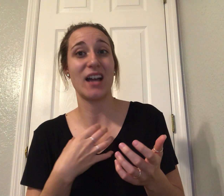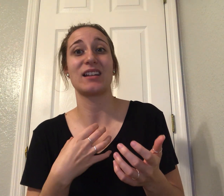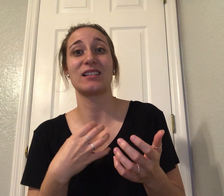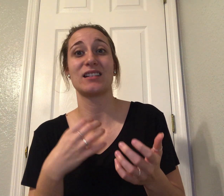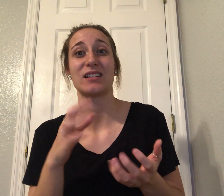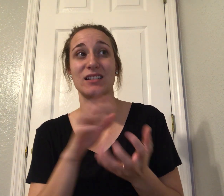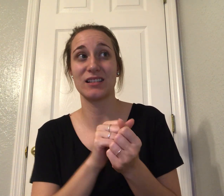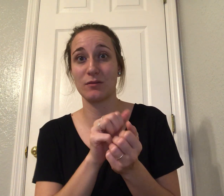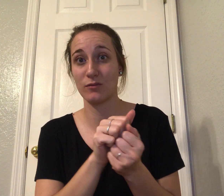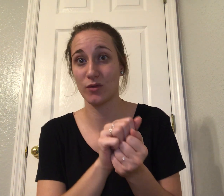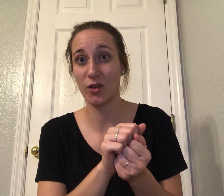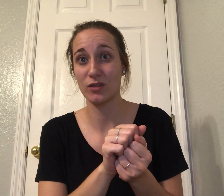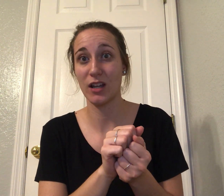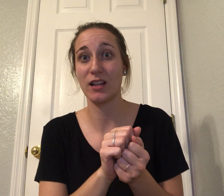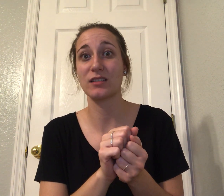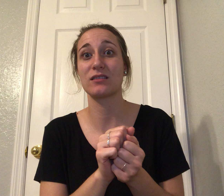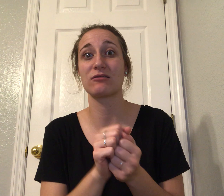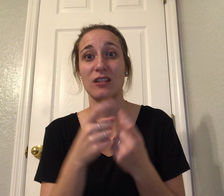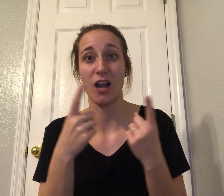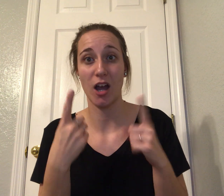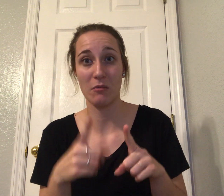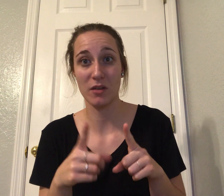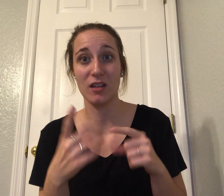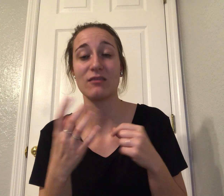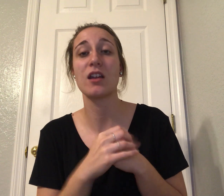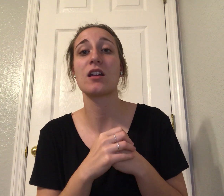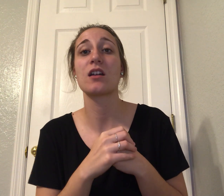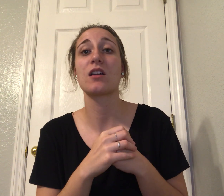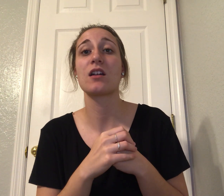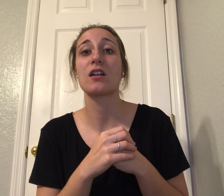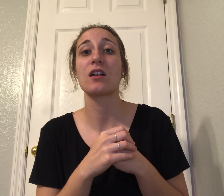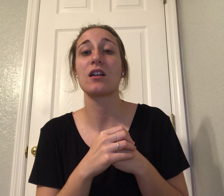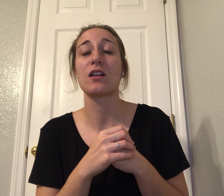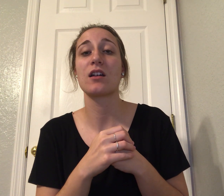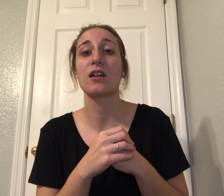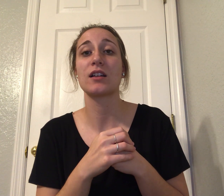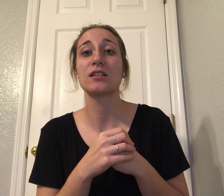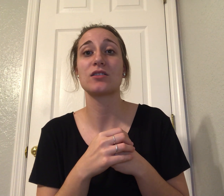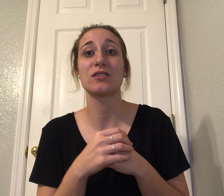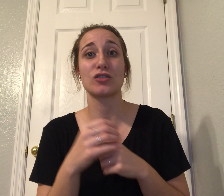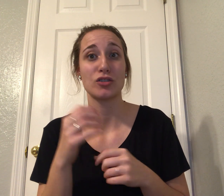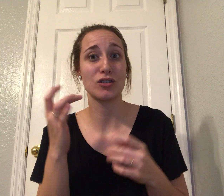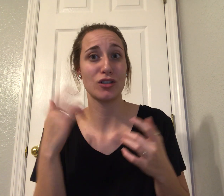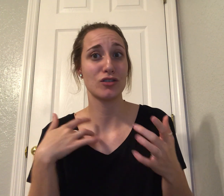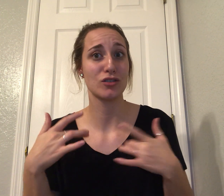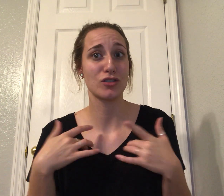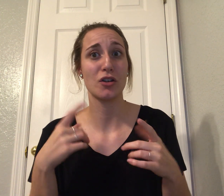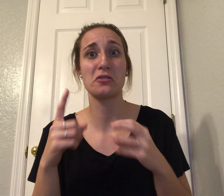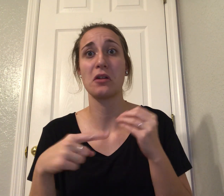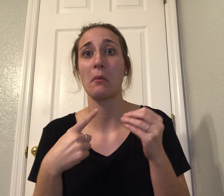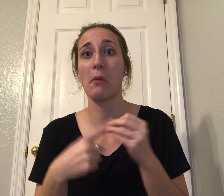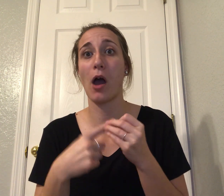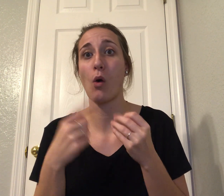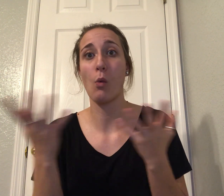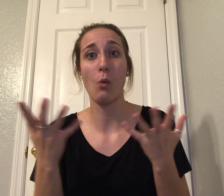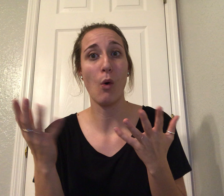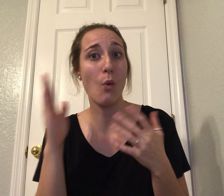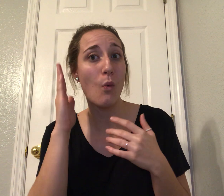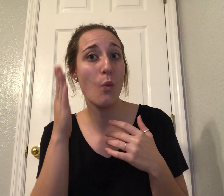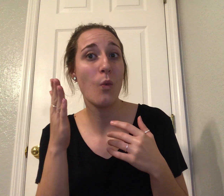clear winner will emerge on election night, and deep concern about what will happen next, especially if protesters and counter-protesters collide